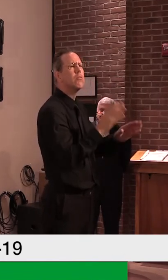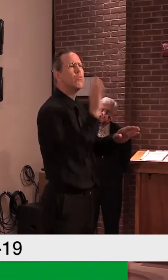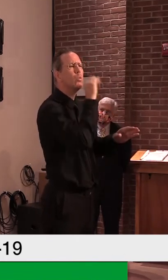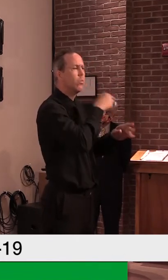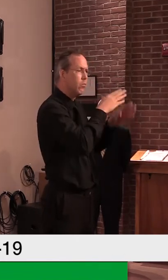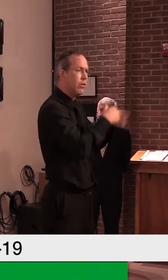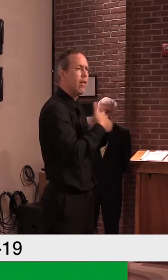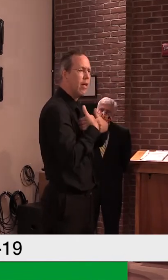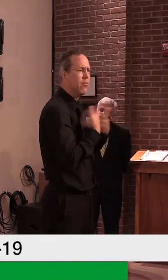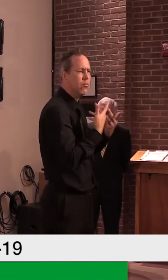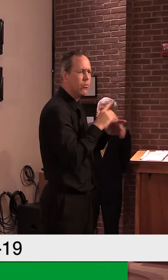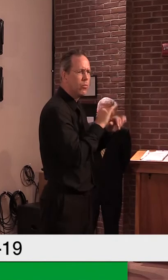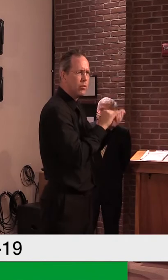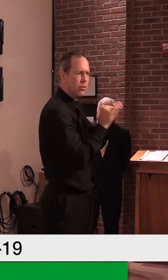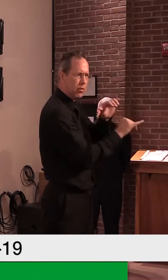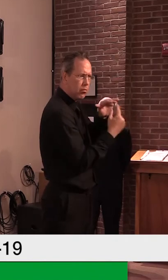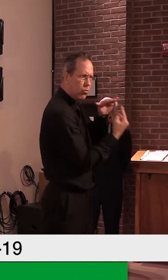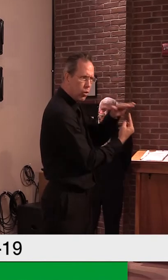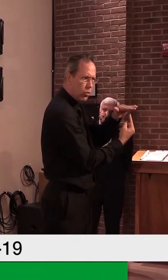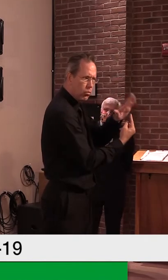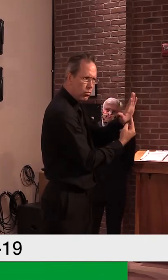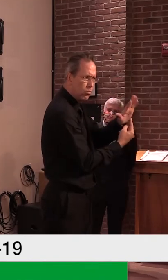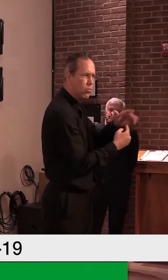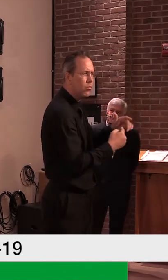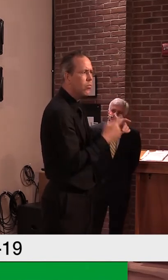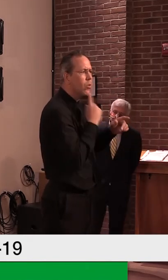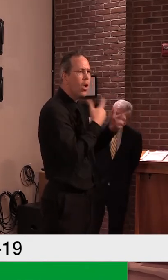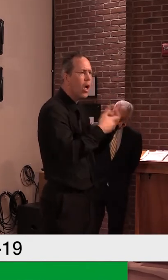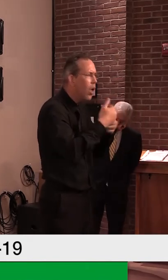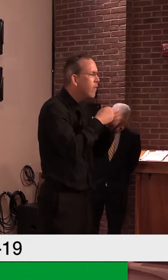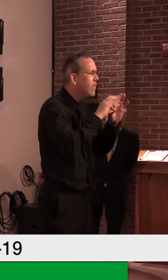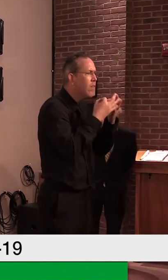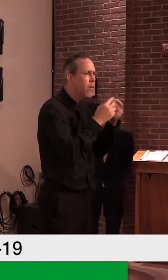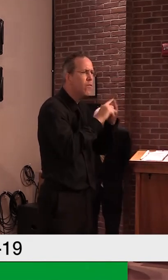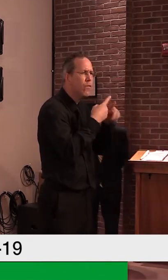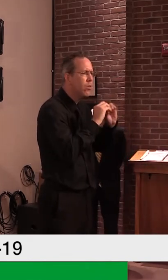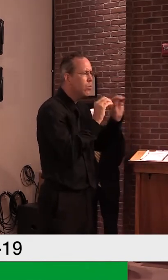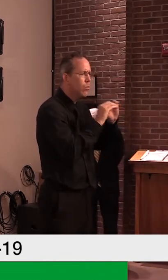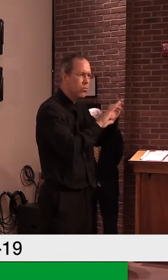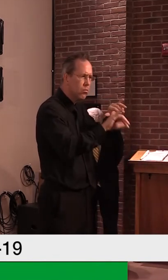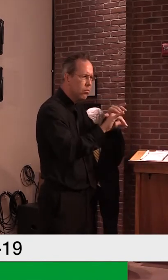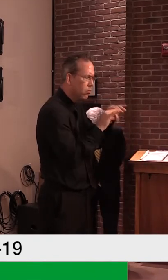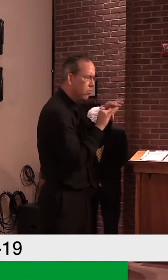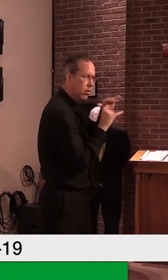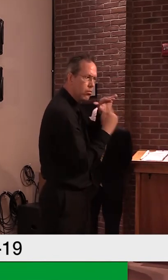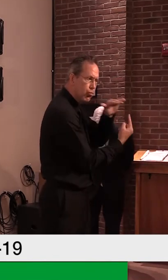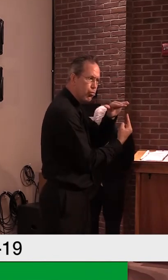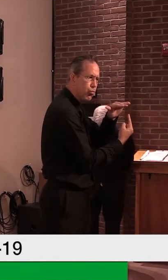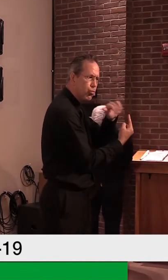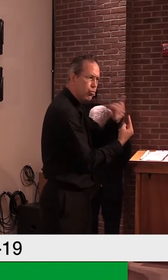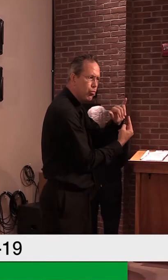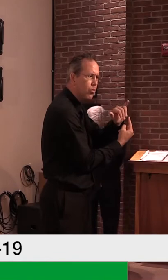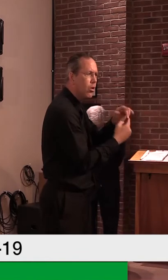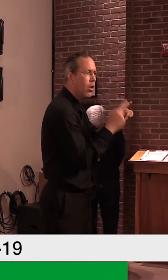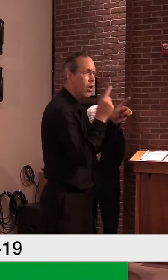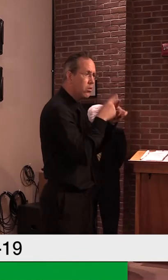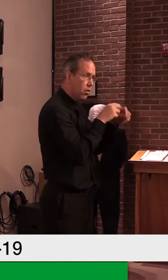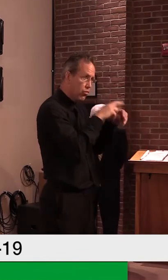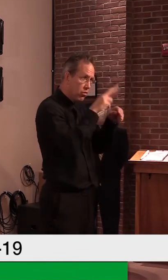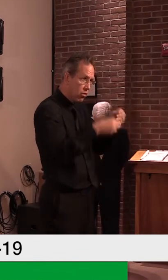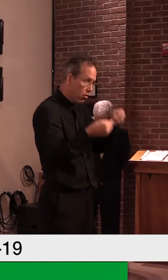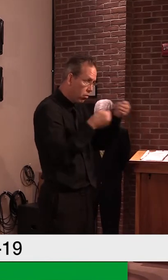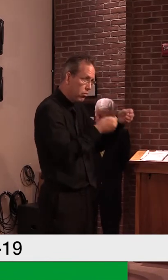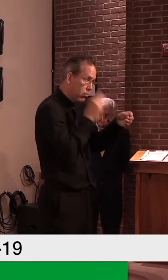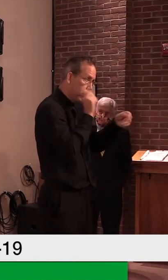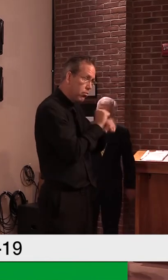assuming you were stable in other ways and didn't need urgent healthcare. Uh, and then await your test result. And if your